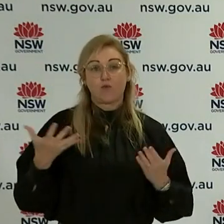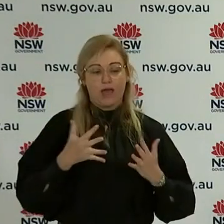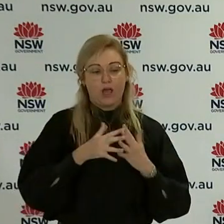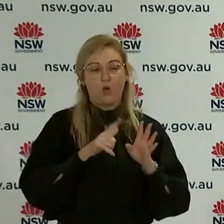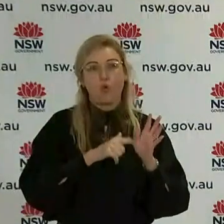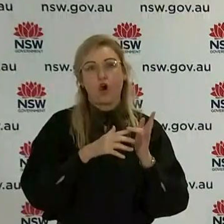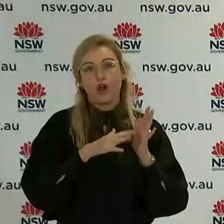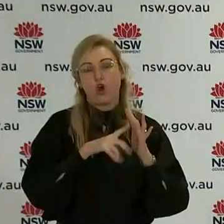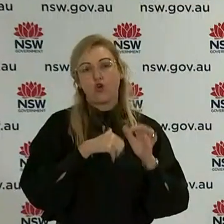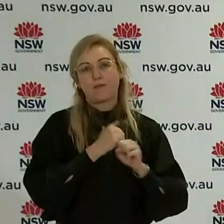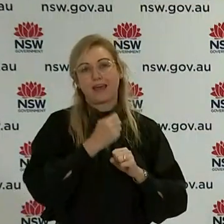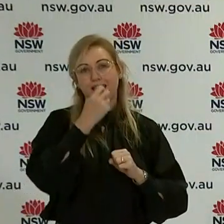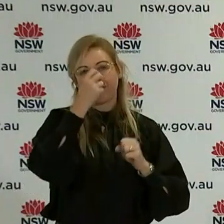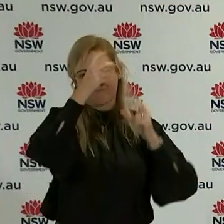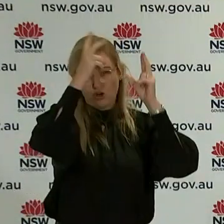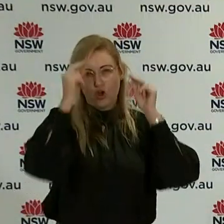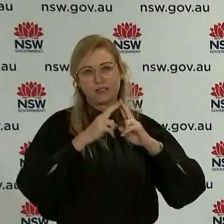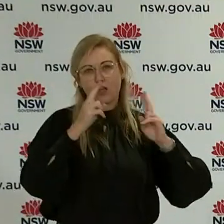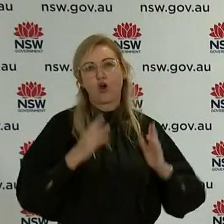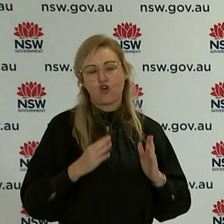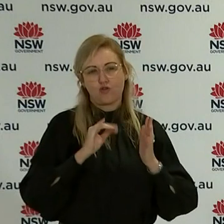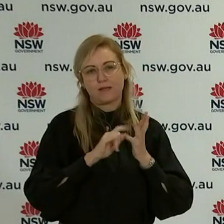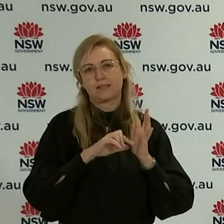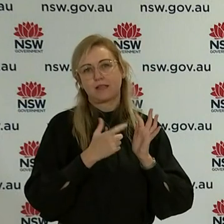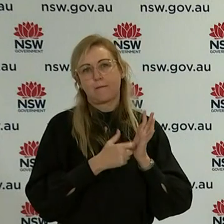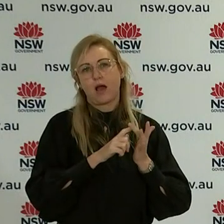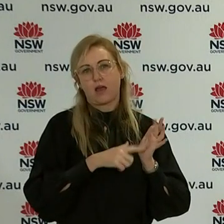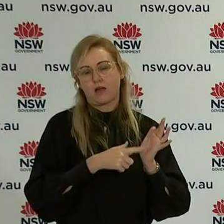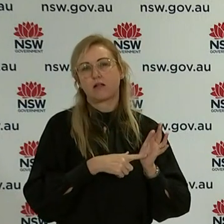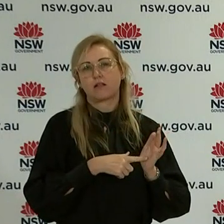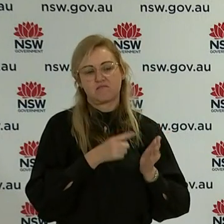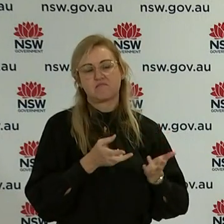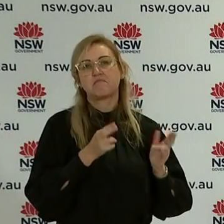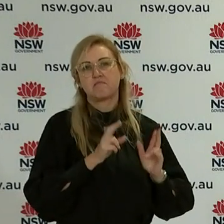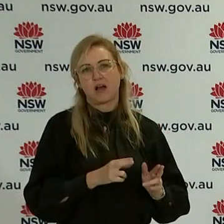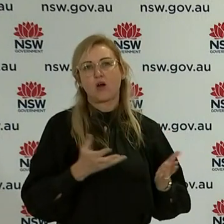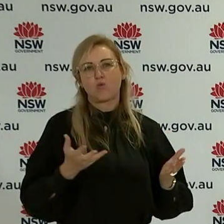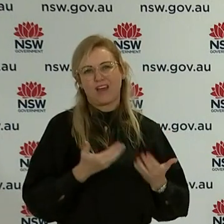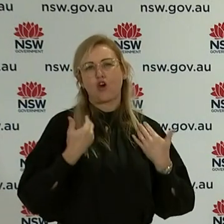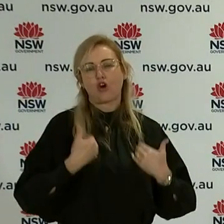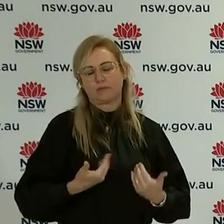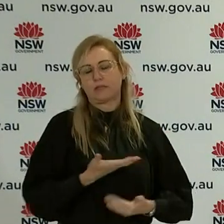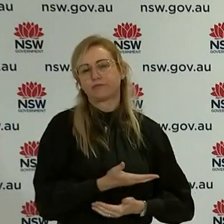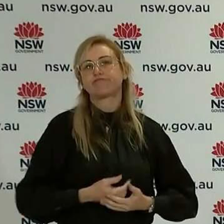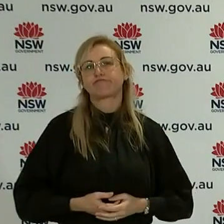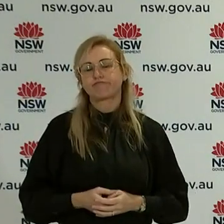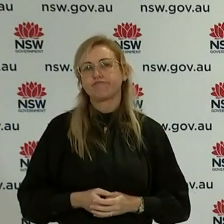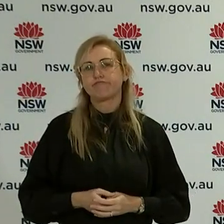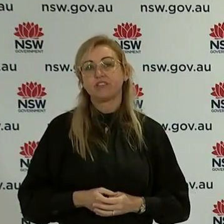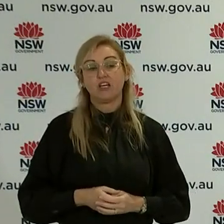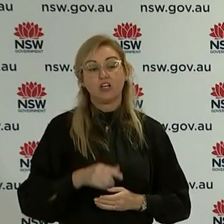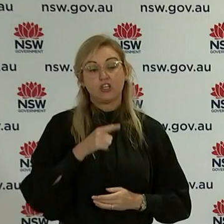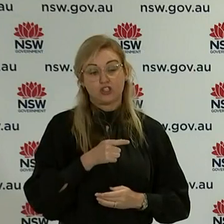Residential Aged Care Facility in Summer Hill. And she died in Royal Prince Alfred Hospital. She tested